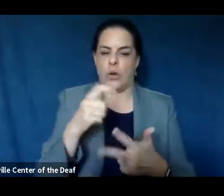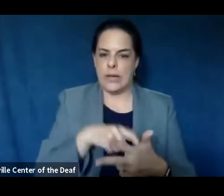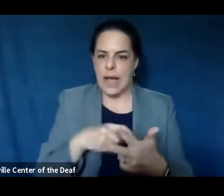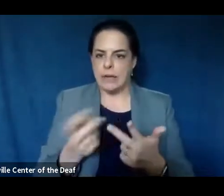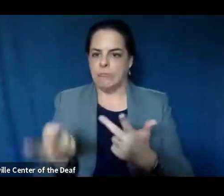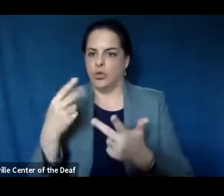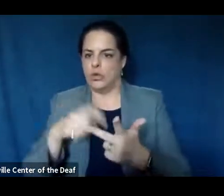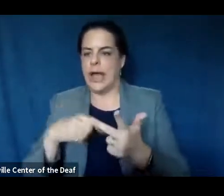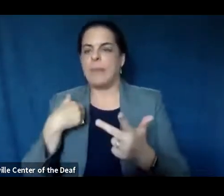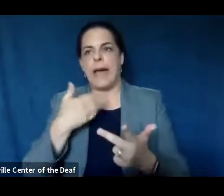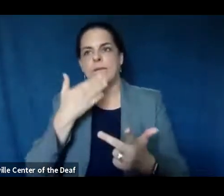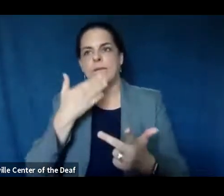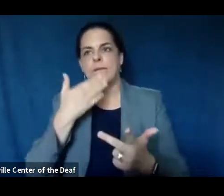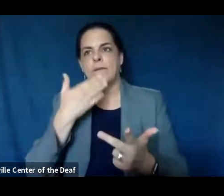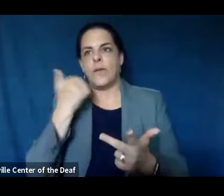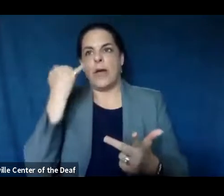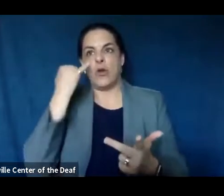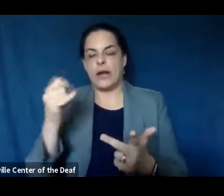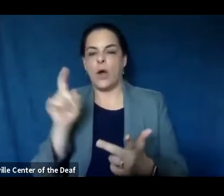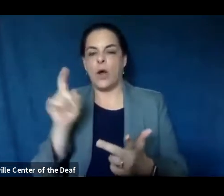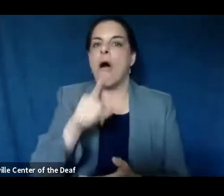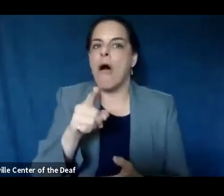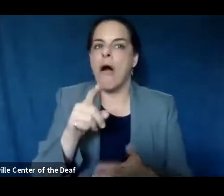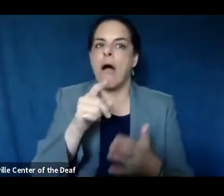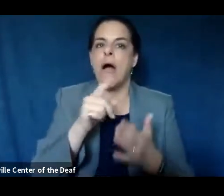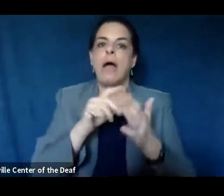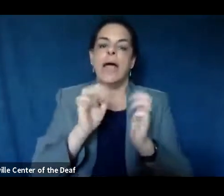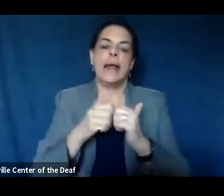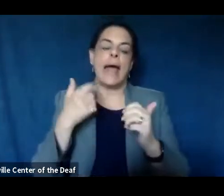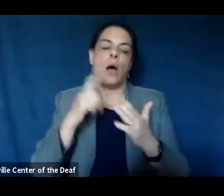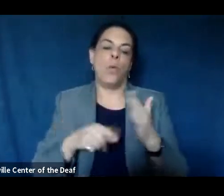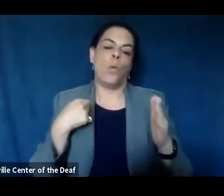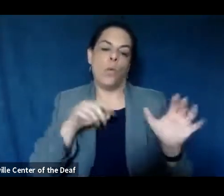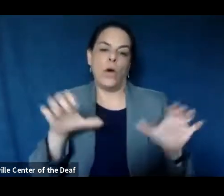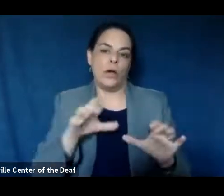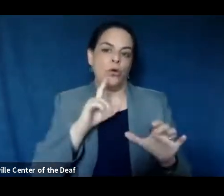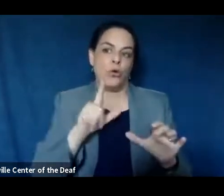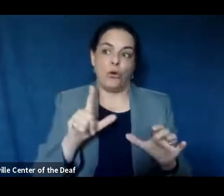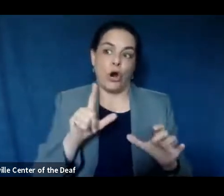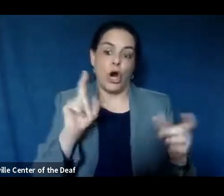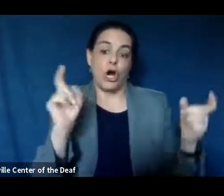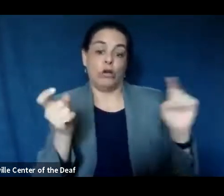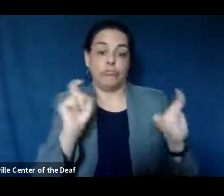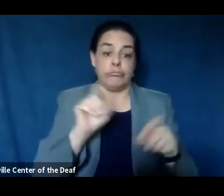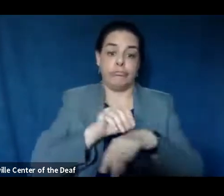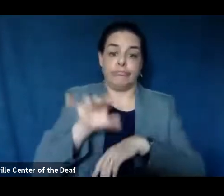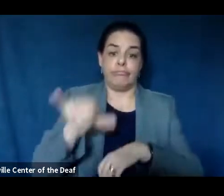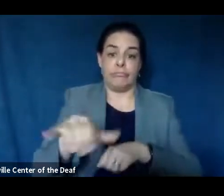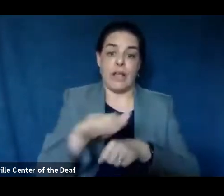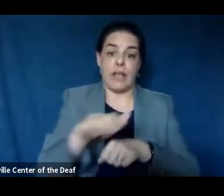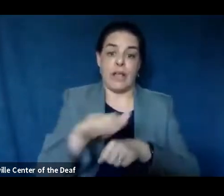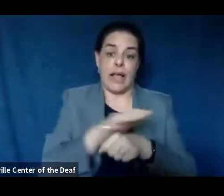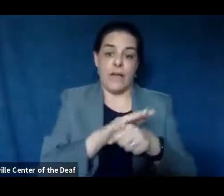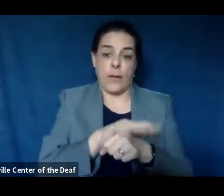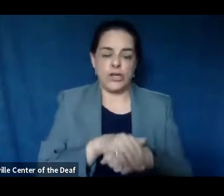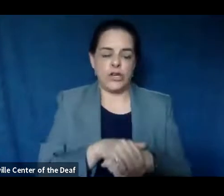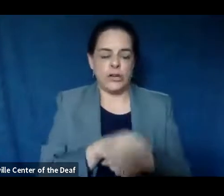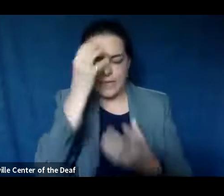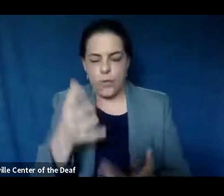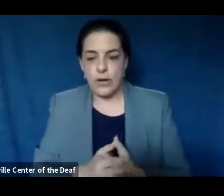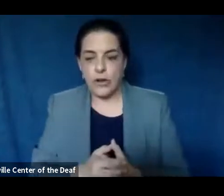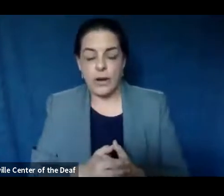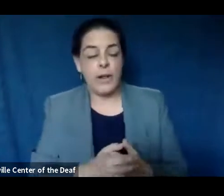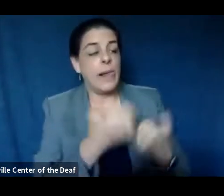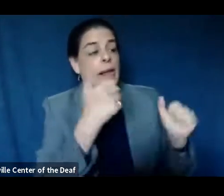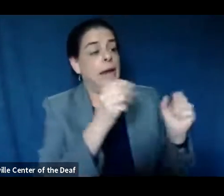we are, um, in the community and how our measures are, um, affecting, uh, the local data. Any other questions? Please